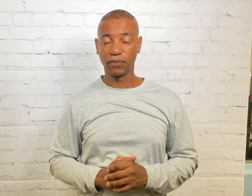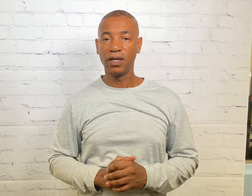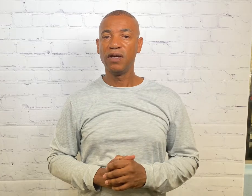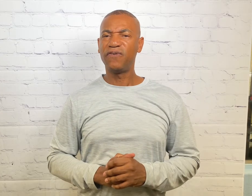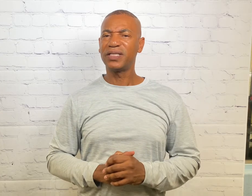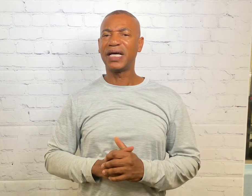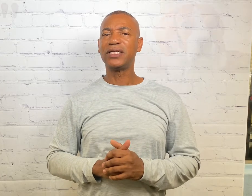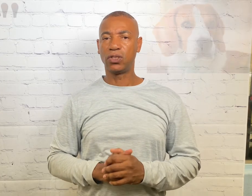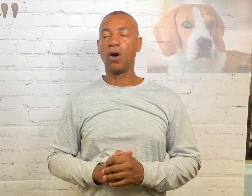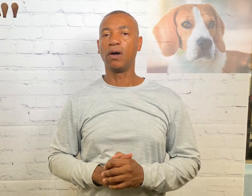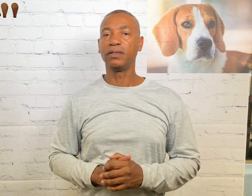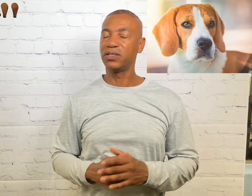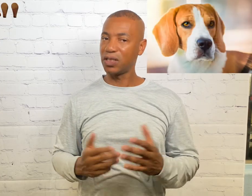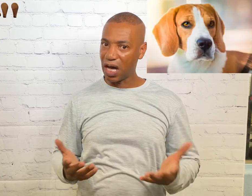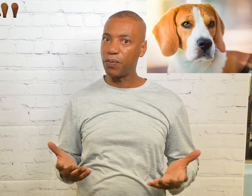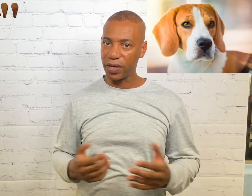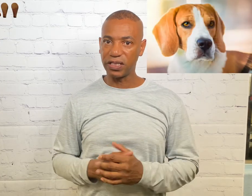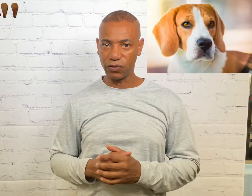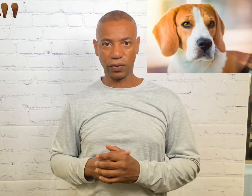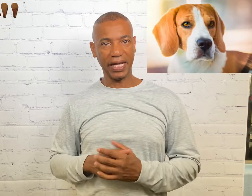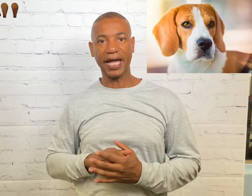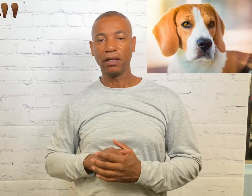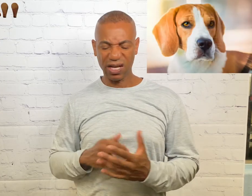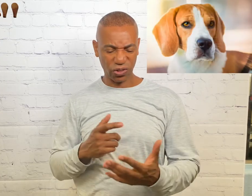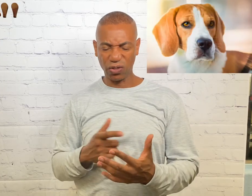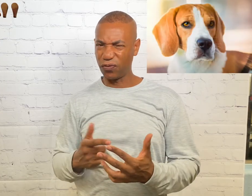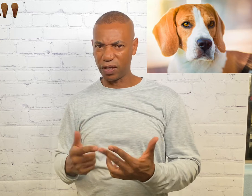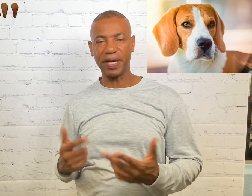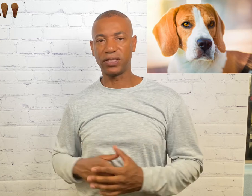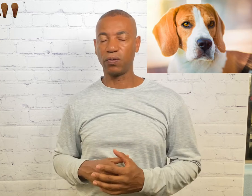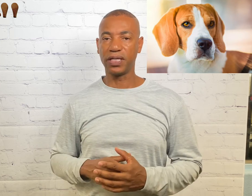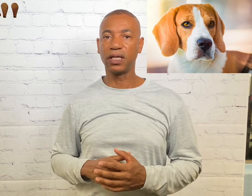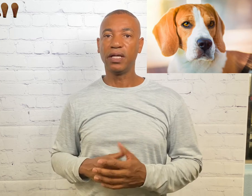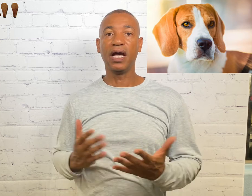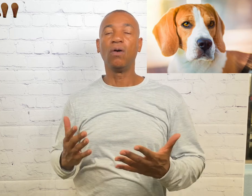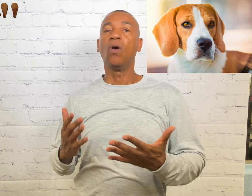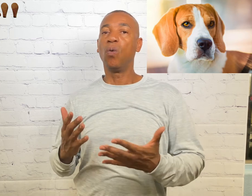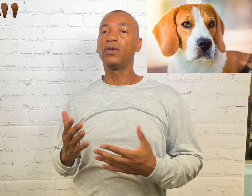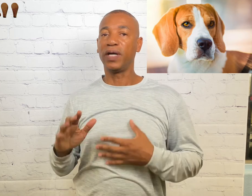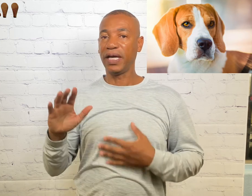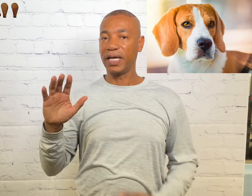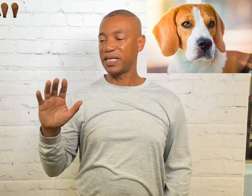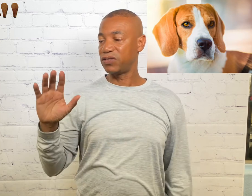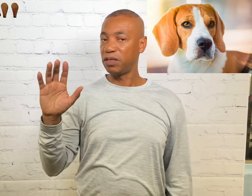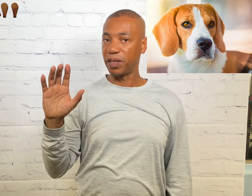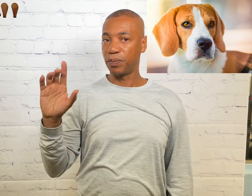For the sign dog there's a couple ways of doing that. I'll show you three of the basic ways. Now one way is I've seen people,